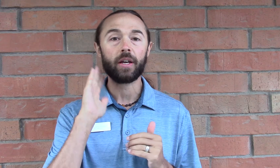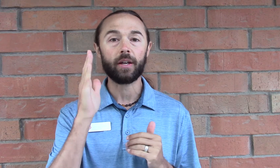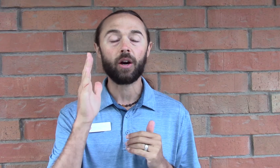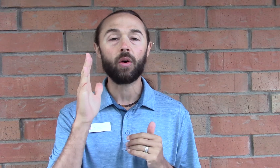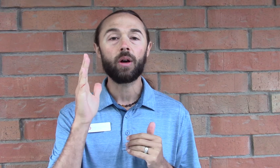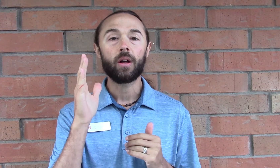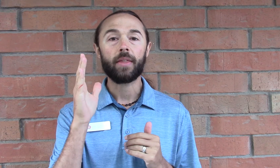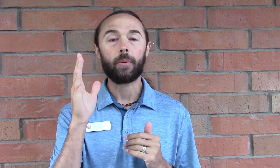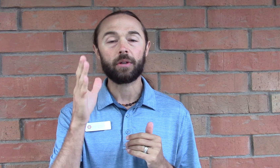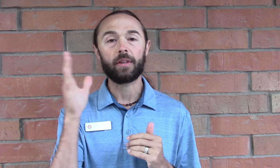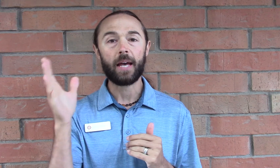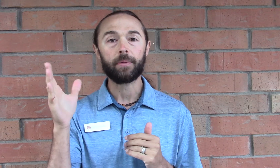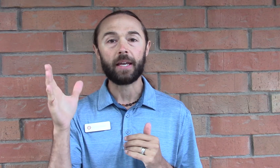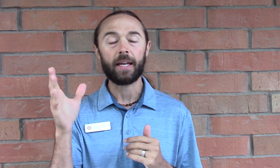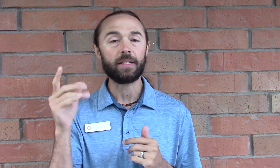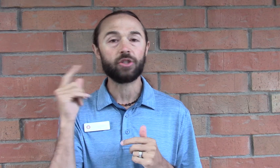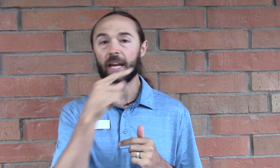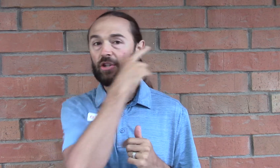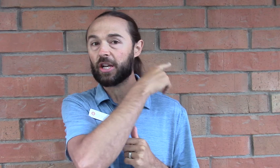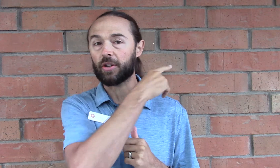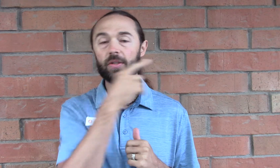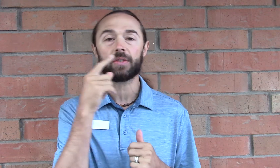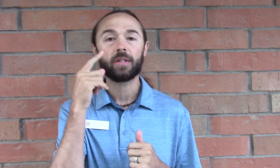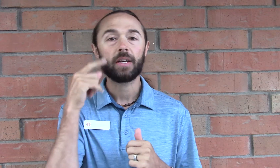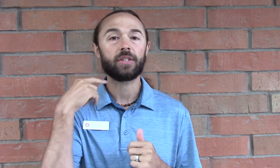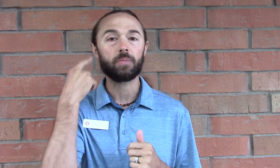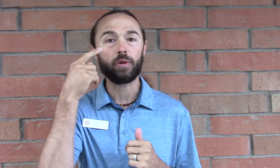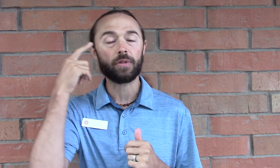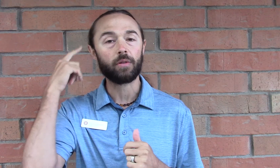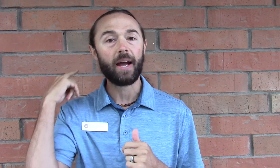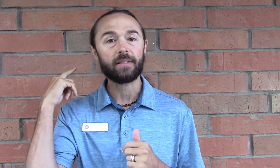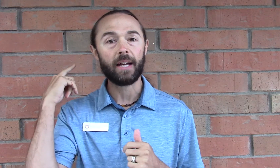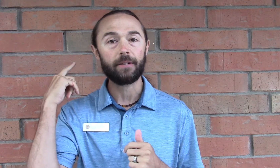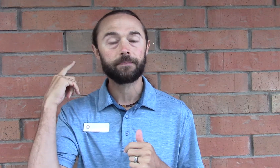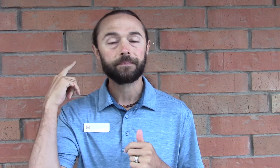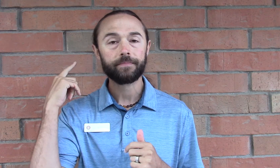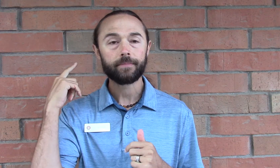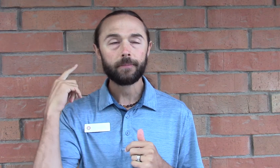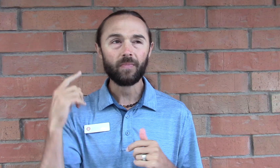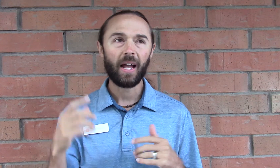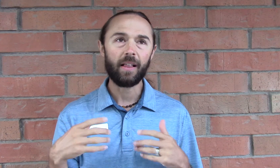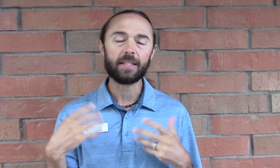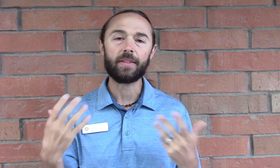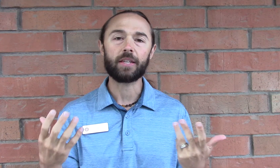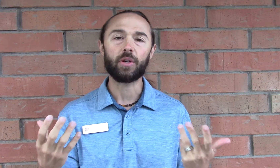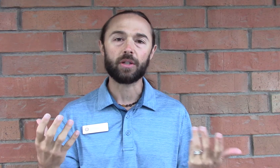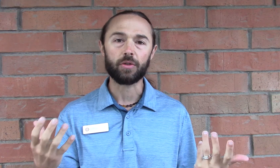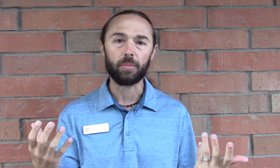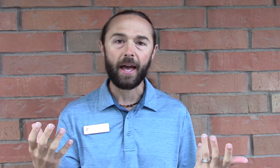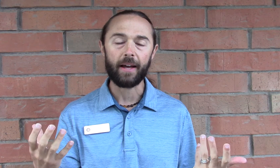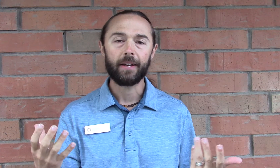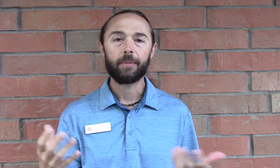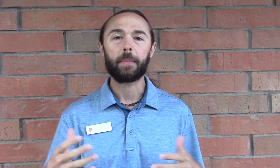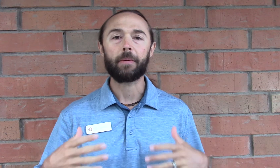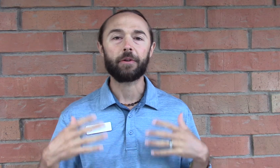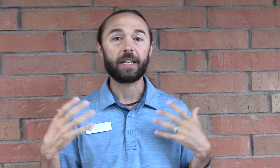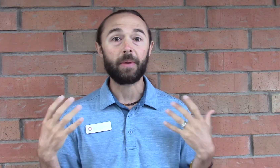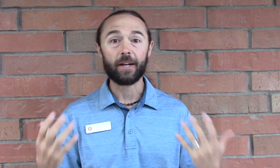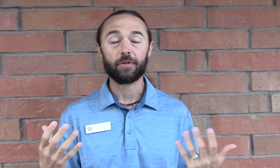know that when you did the Epley it didn't change ears. It just moved to the right side. At least I think you can assume that. Maybe you need to be extra